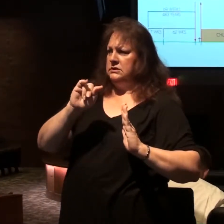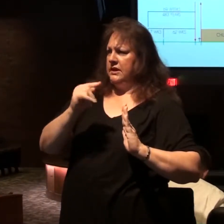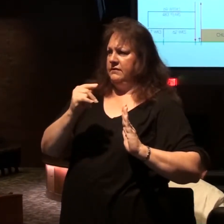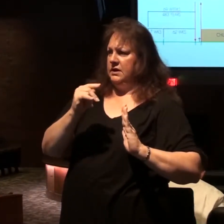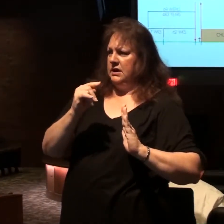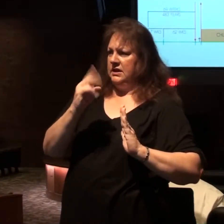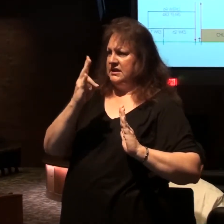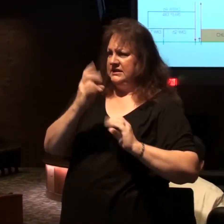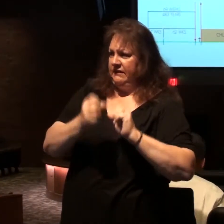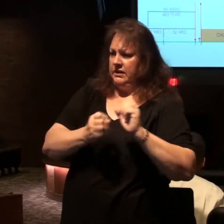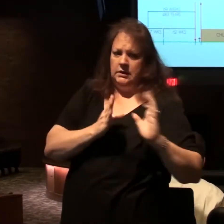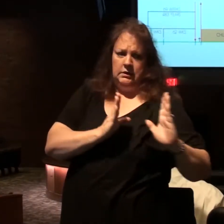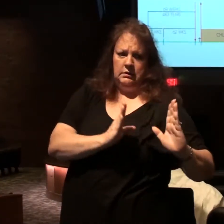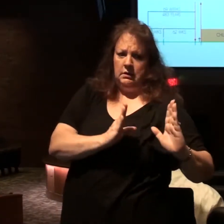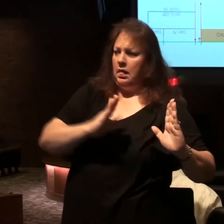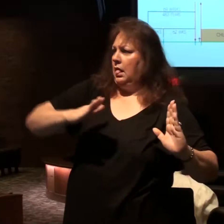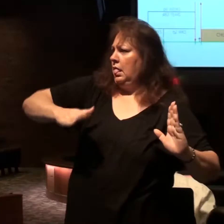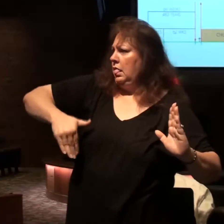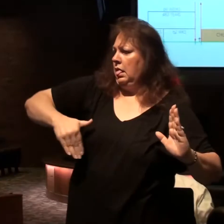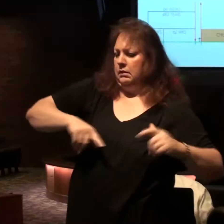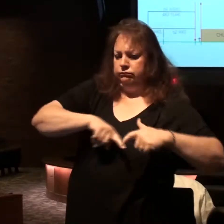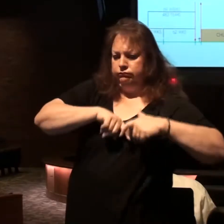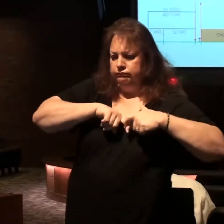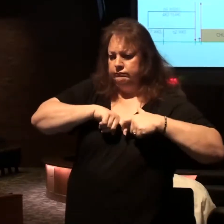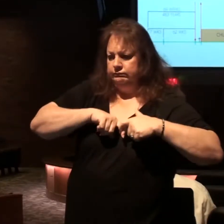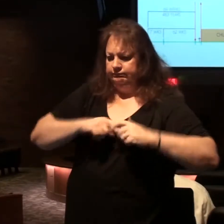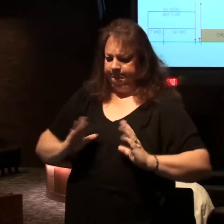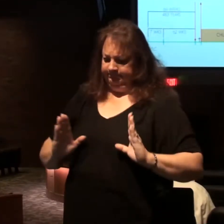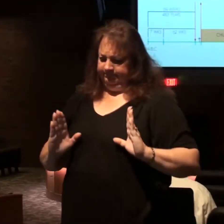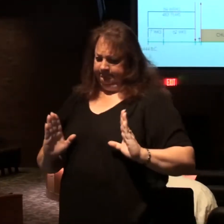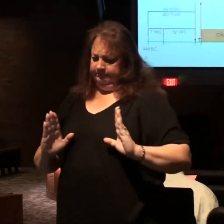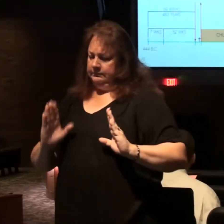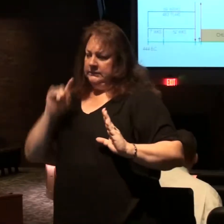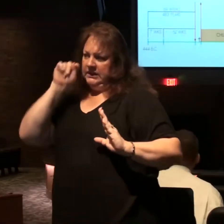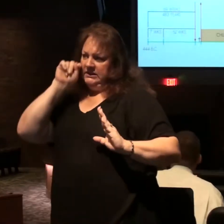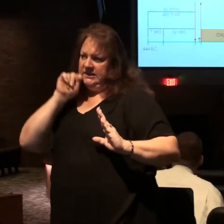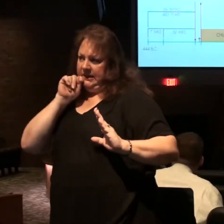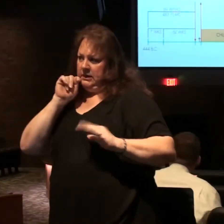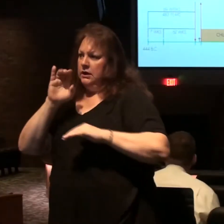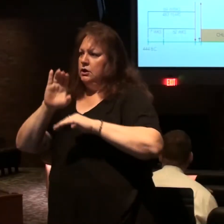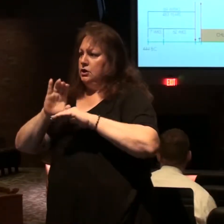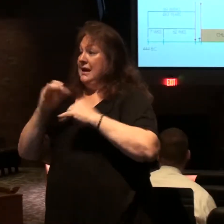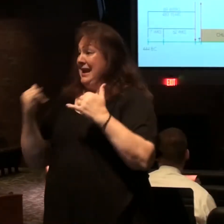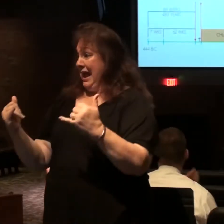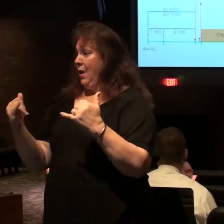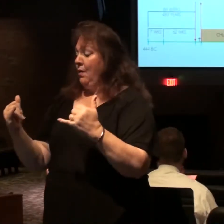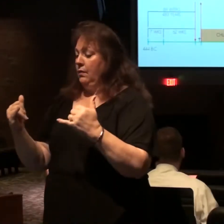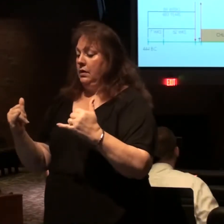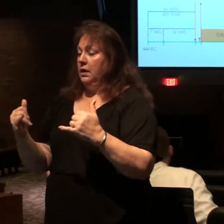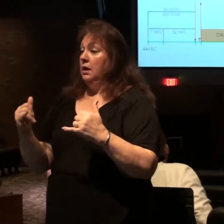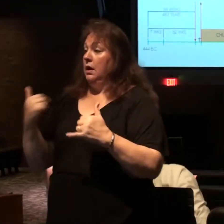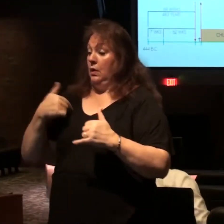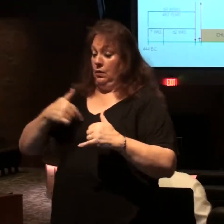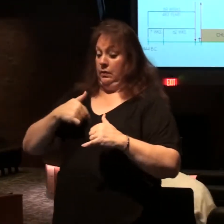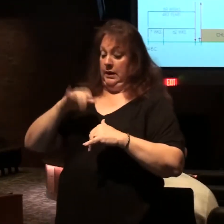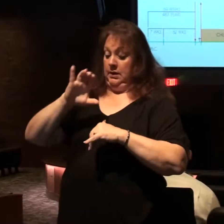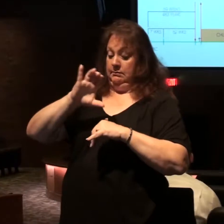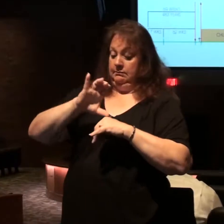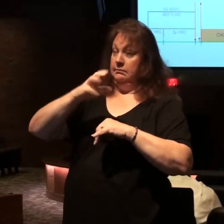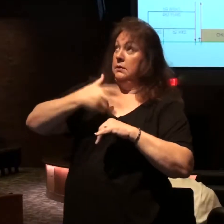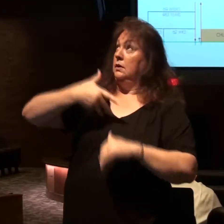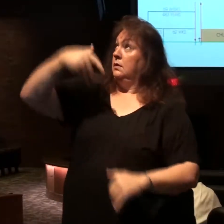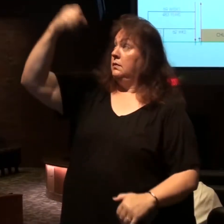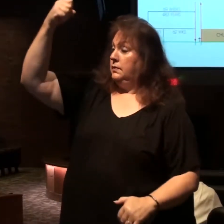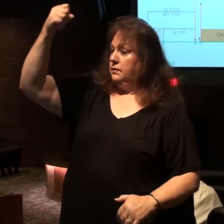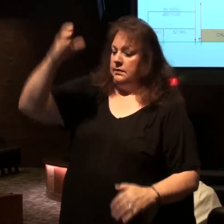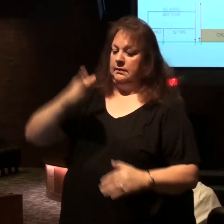hold and the church age comes in that colored period. Then comes the rapture of the church that concludes the